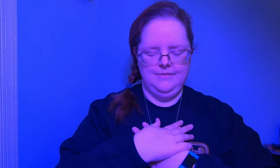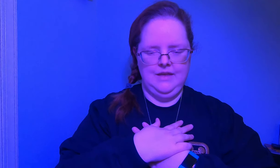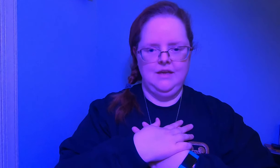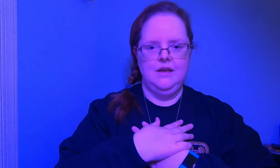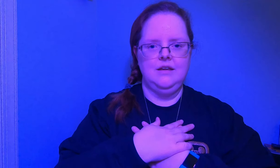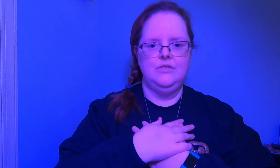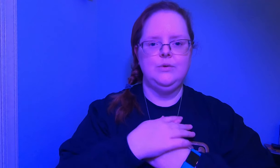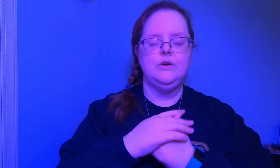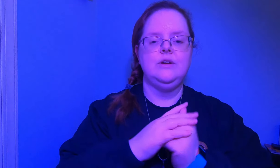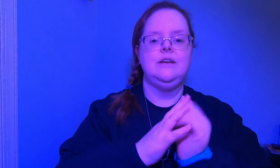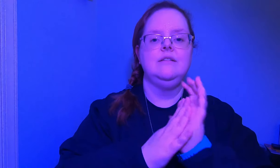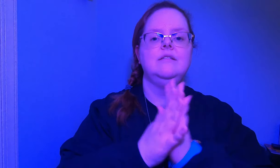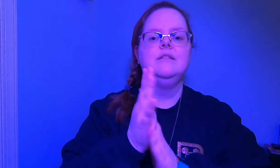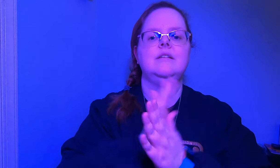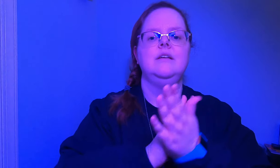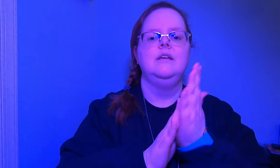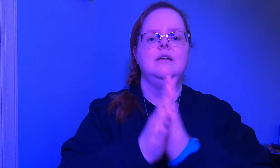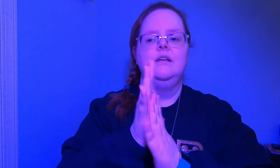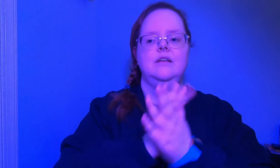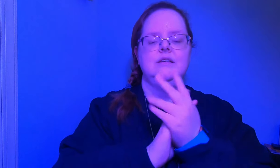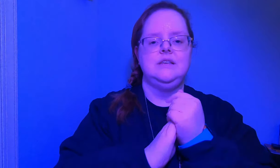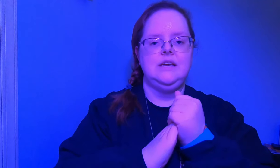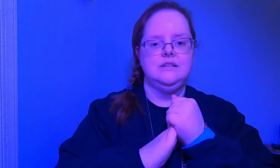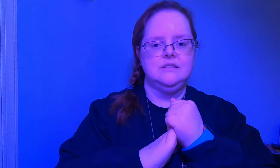and if you agree say yes